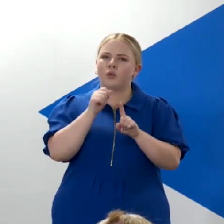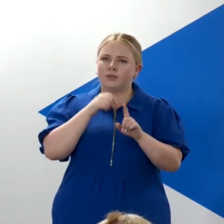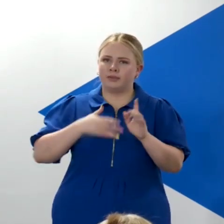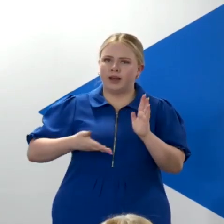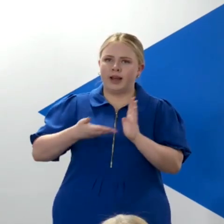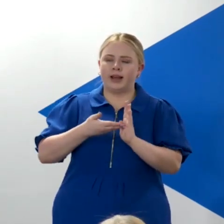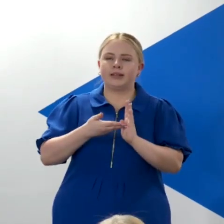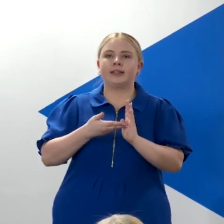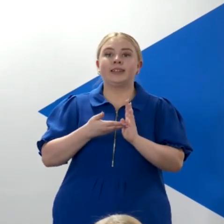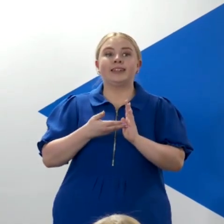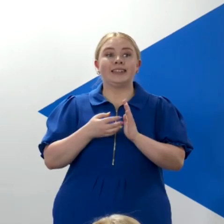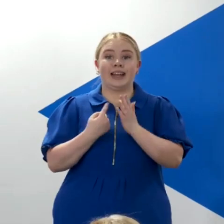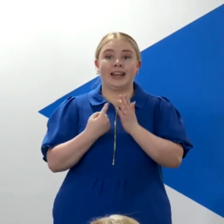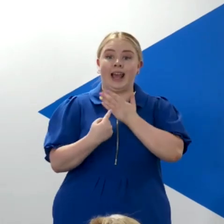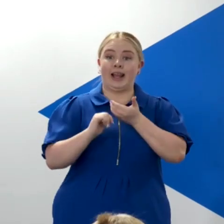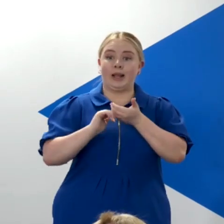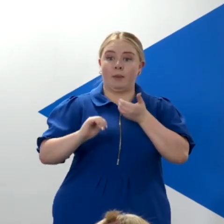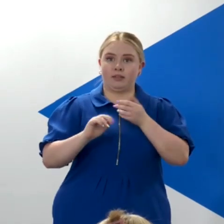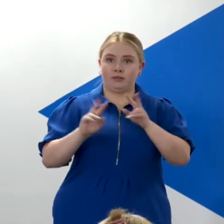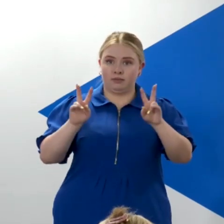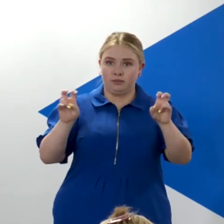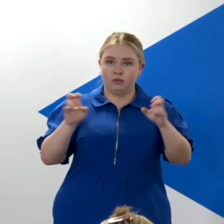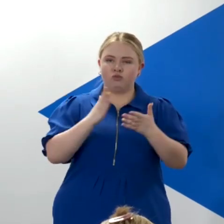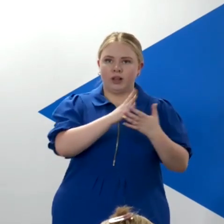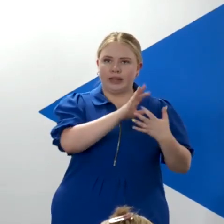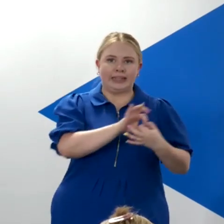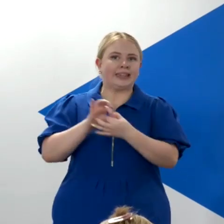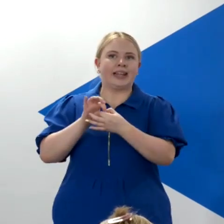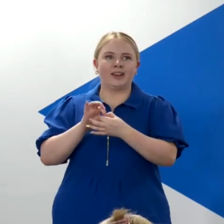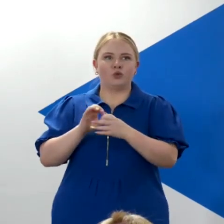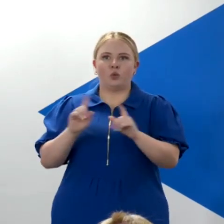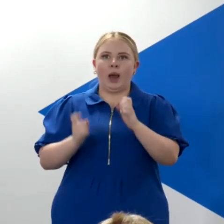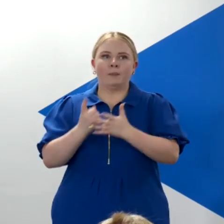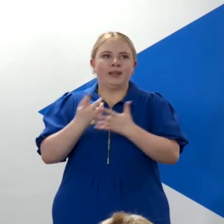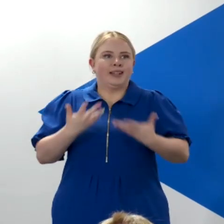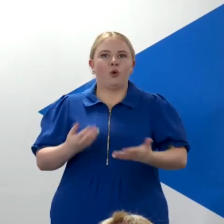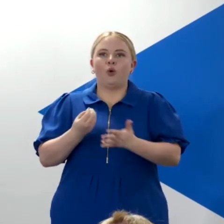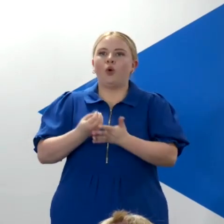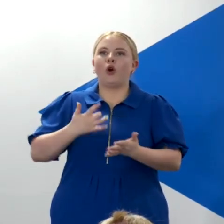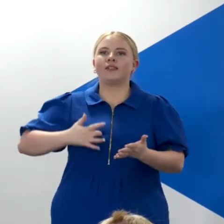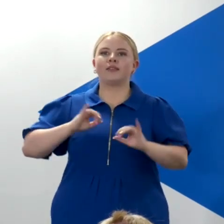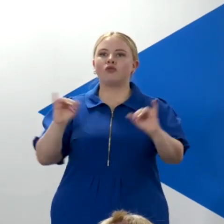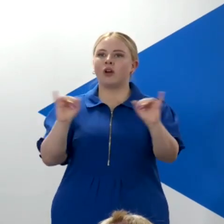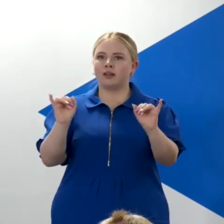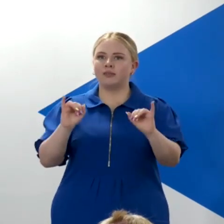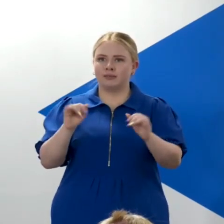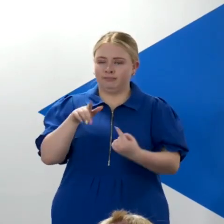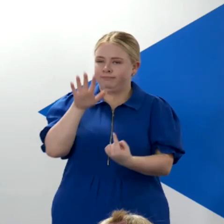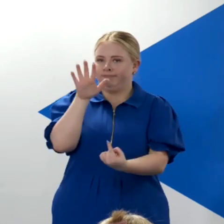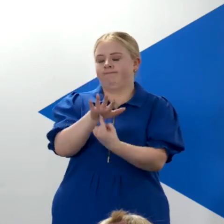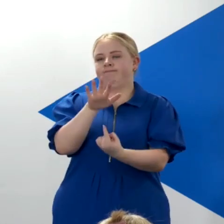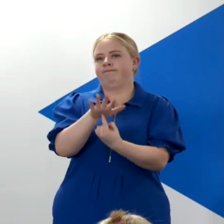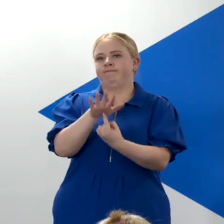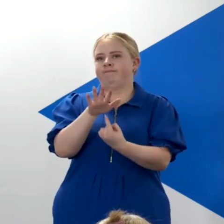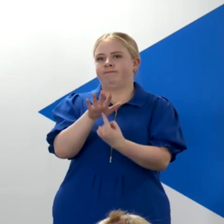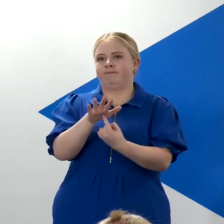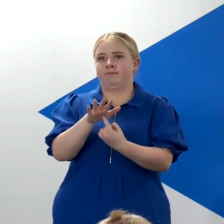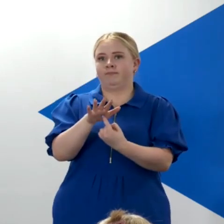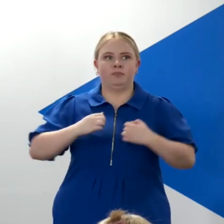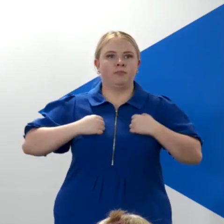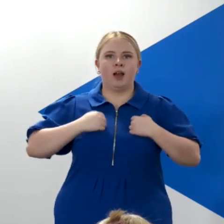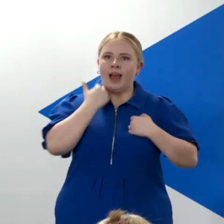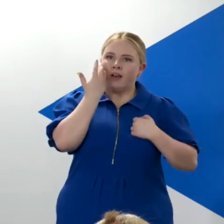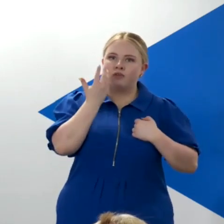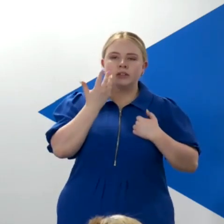the issue of independence is interlinked to the cost of living crisis, which is the number one issue that takes up my attention